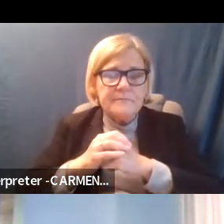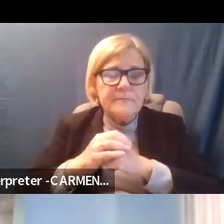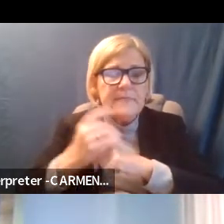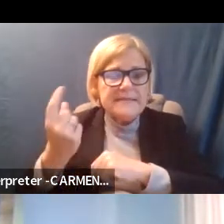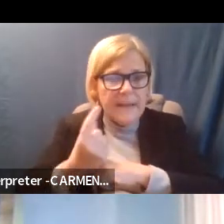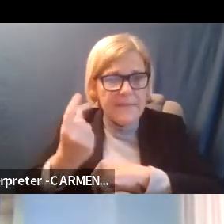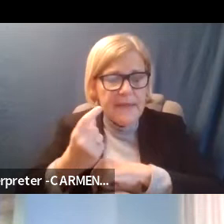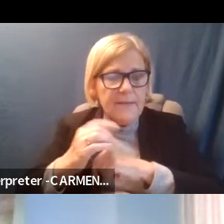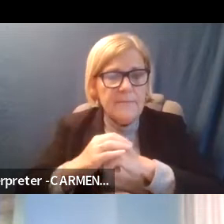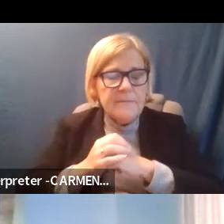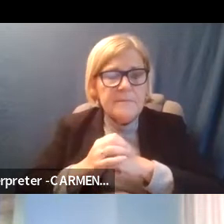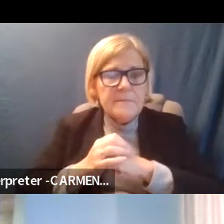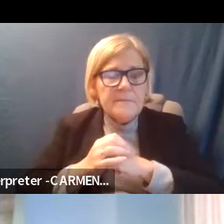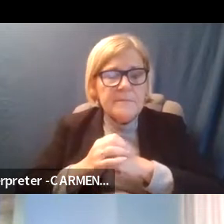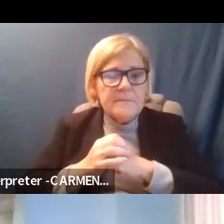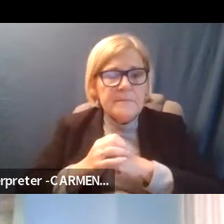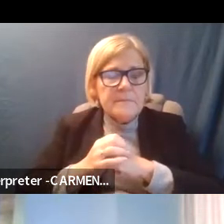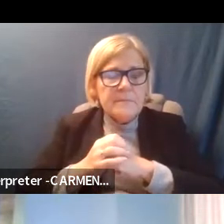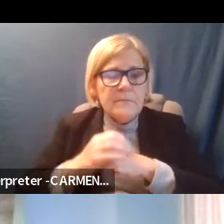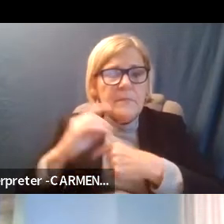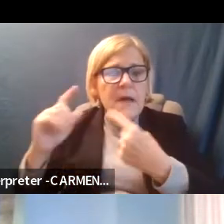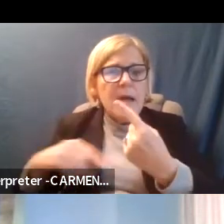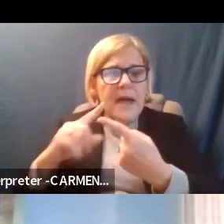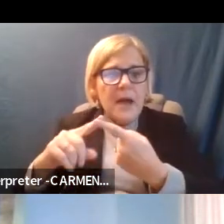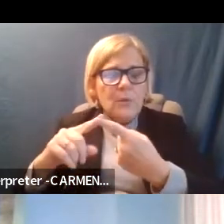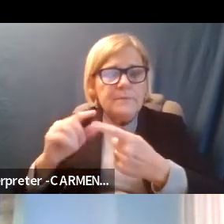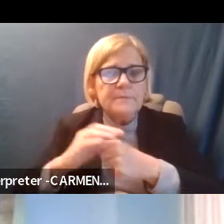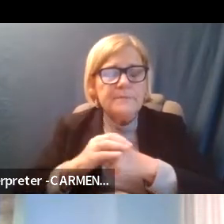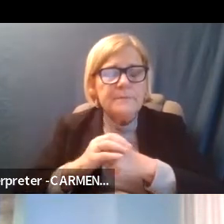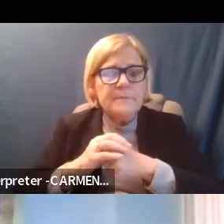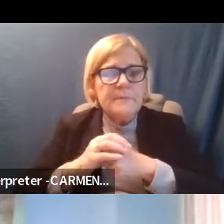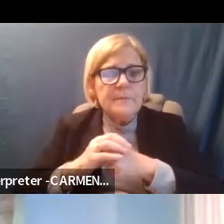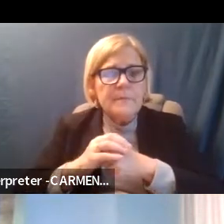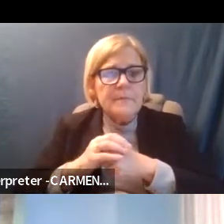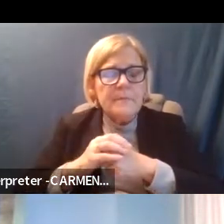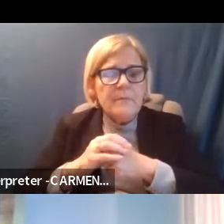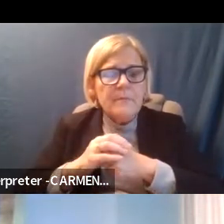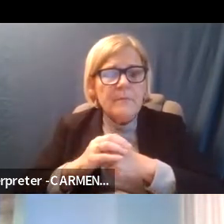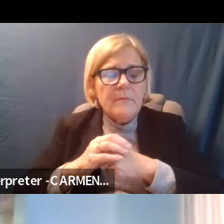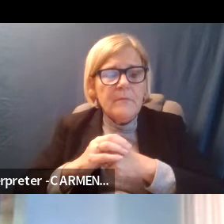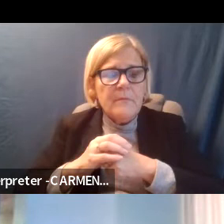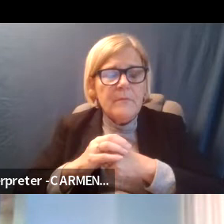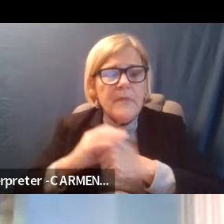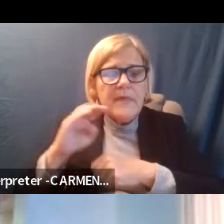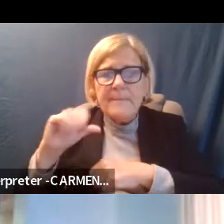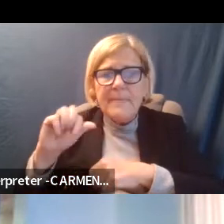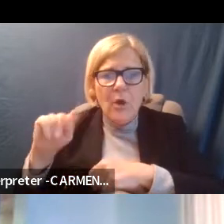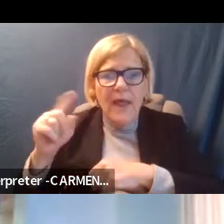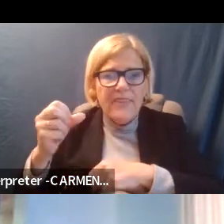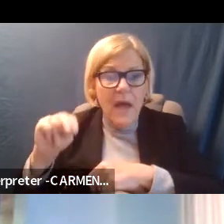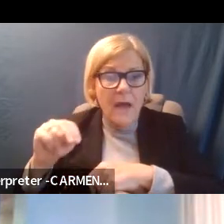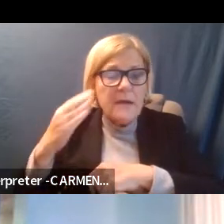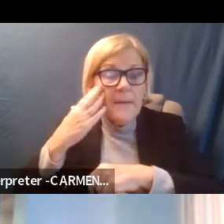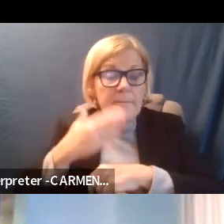about America because